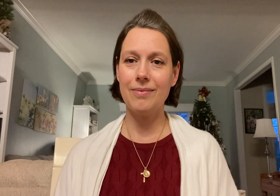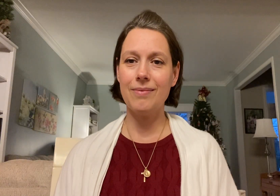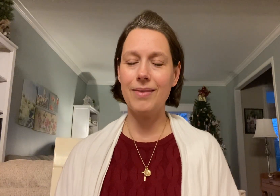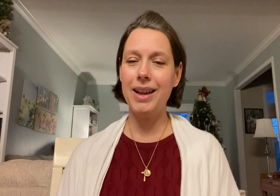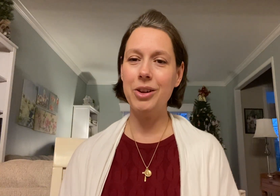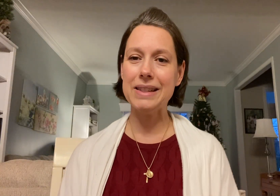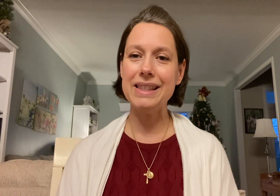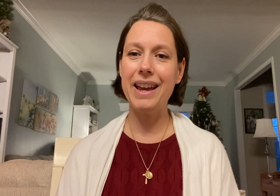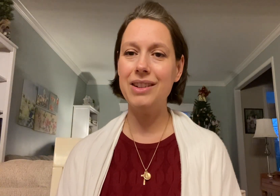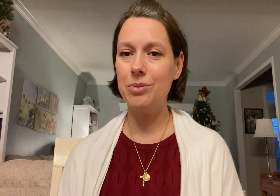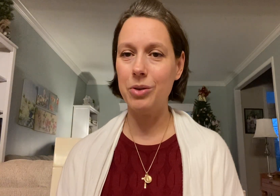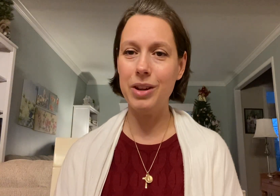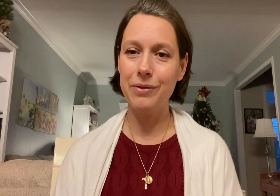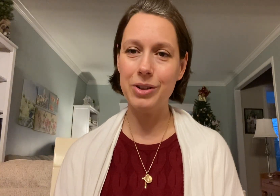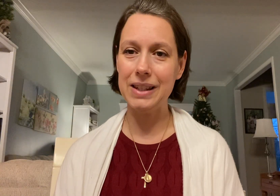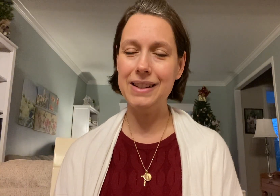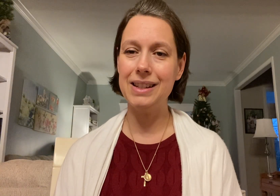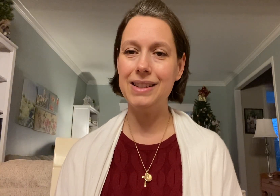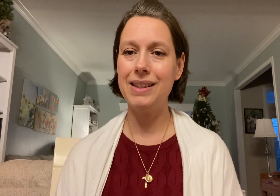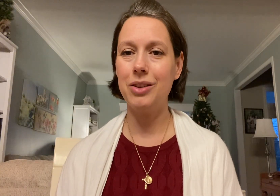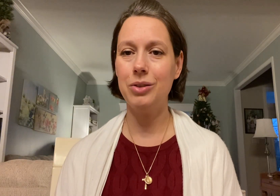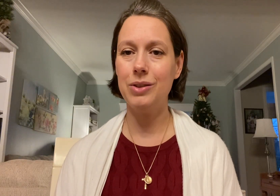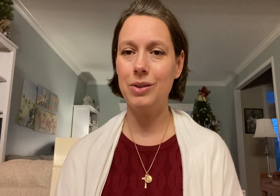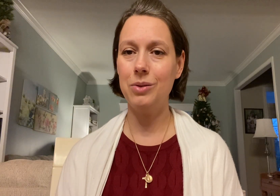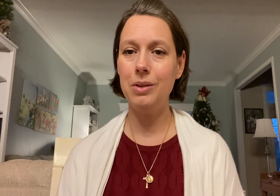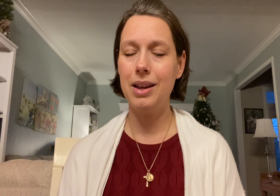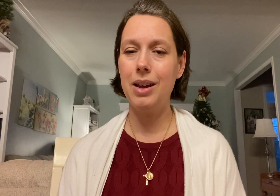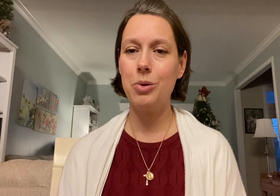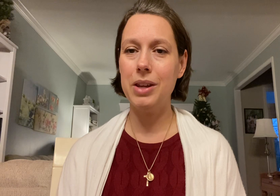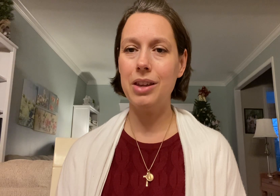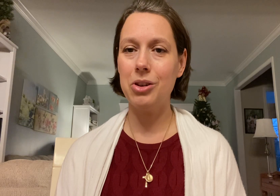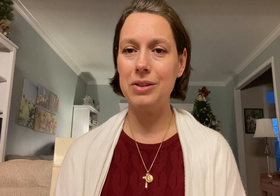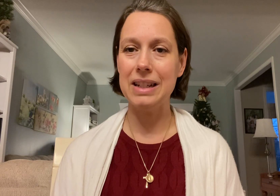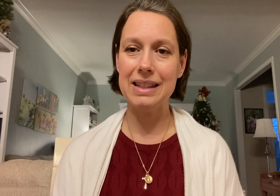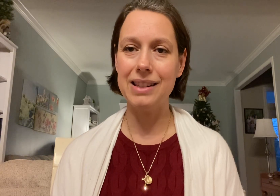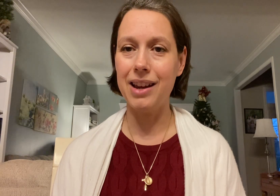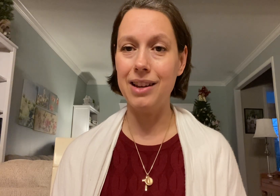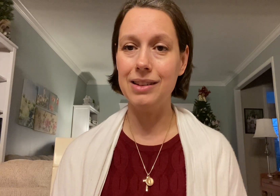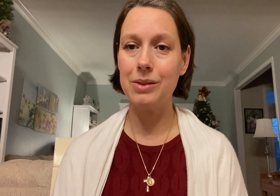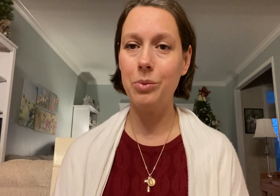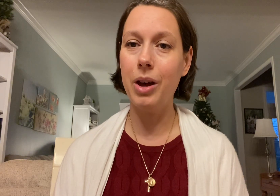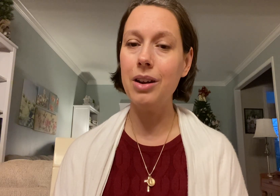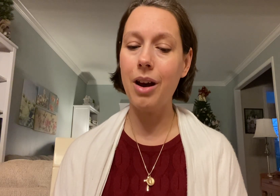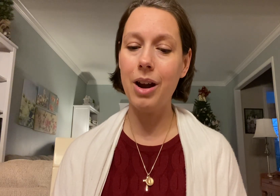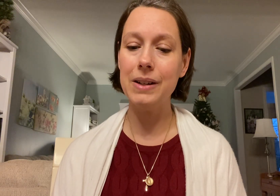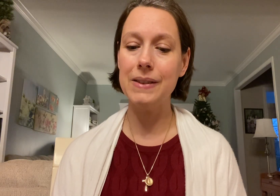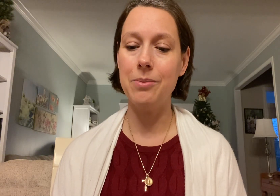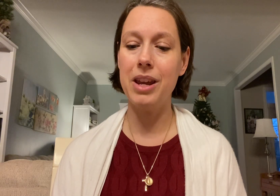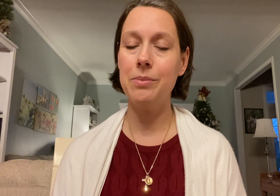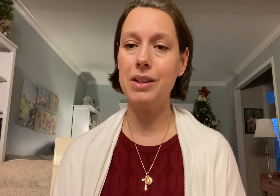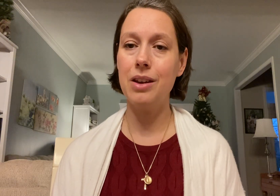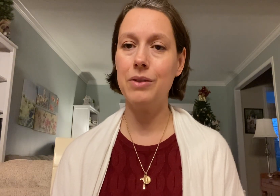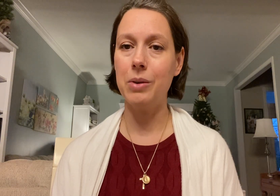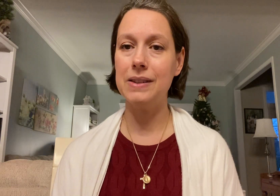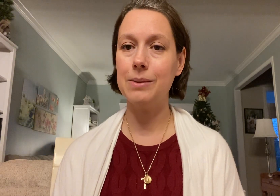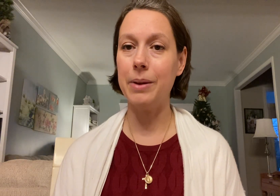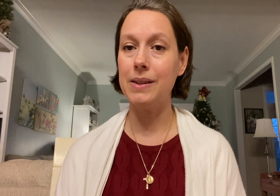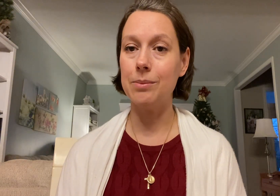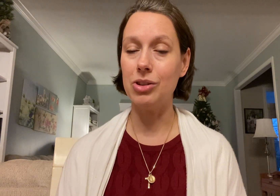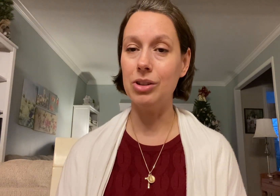Hello, this is Anne DeMarie for CC Cycle 2, Week 13 Science. What are some names of U.S. space missions?